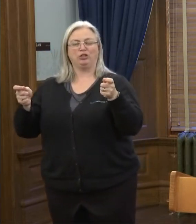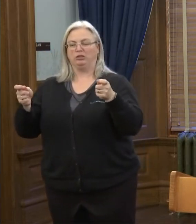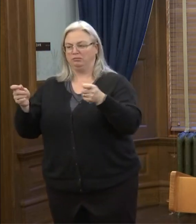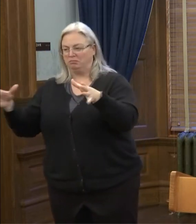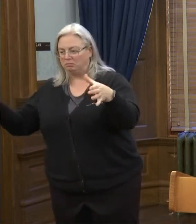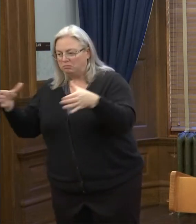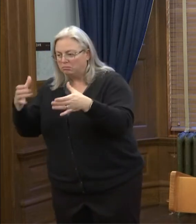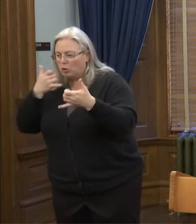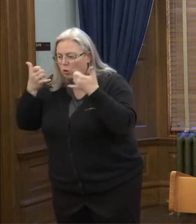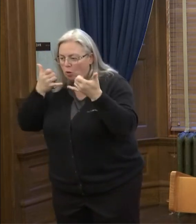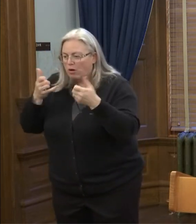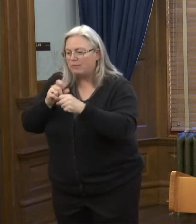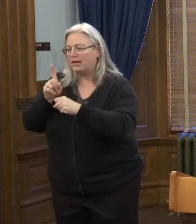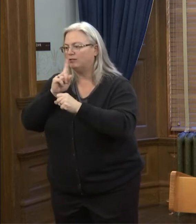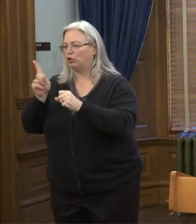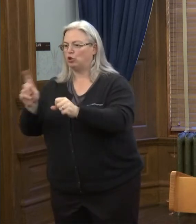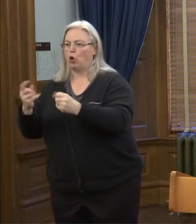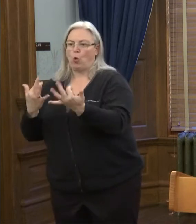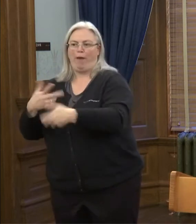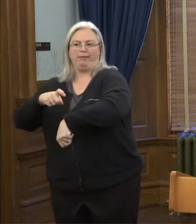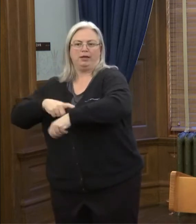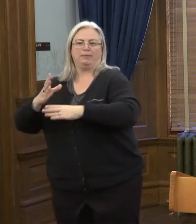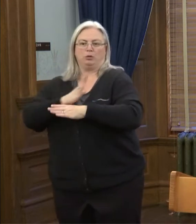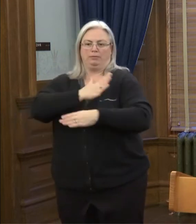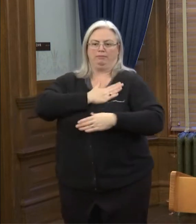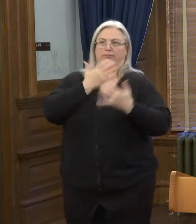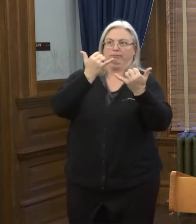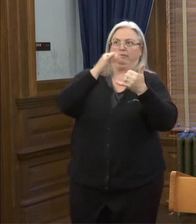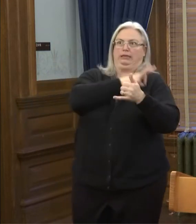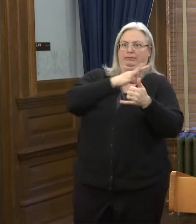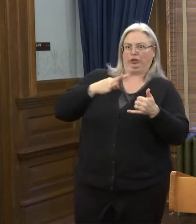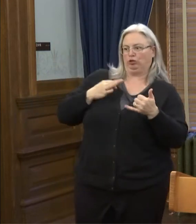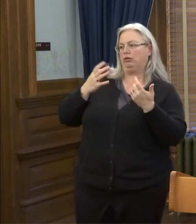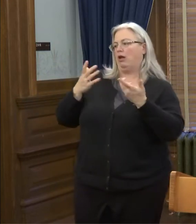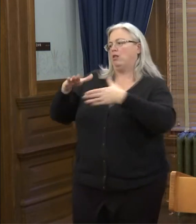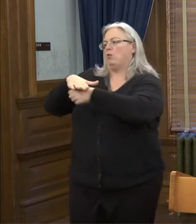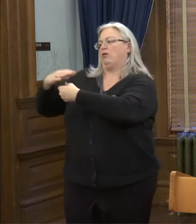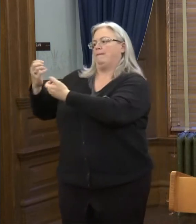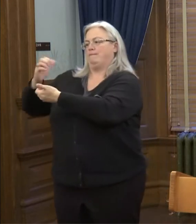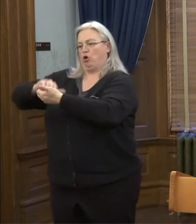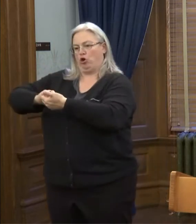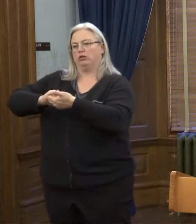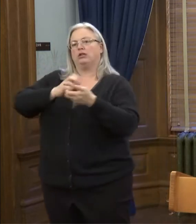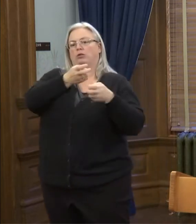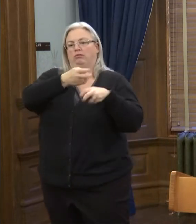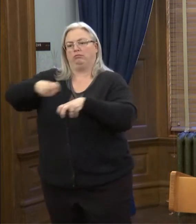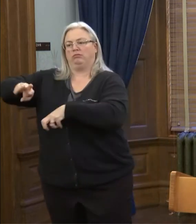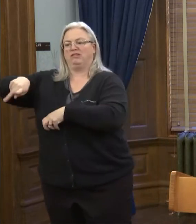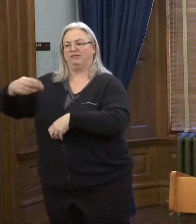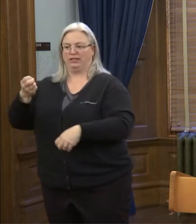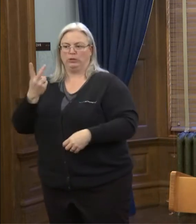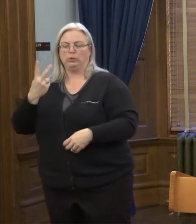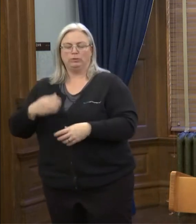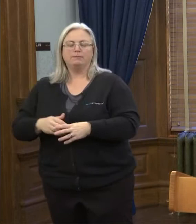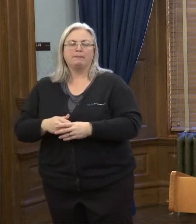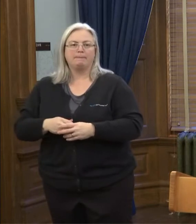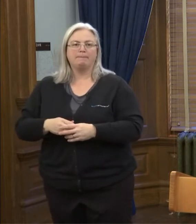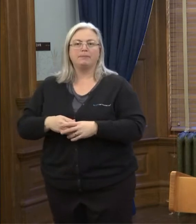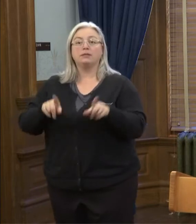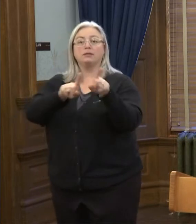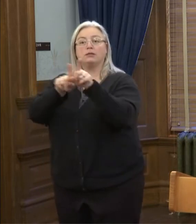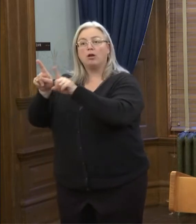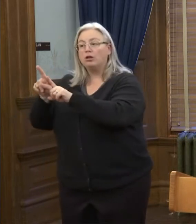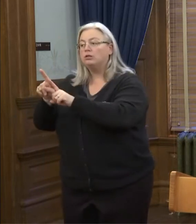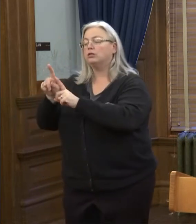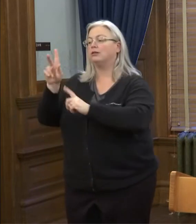make sure that there's no daylight between this administration and our local partners as we move into phase two. Additionally,